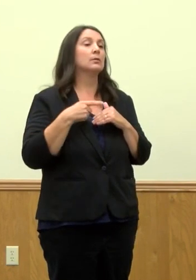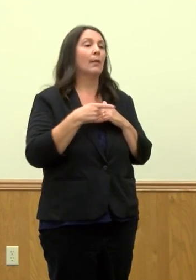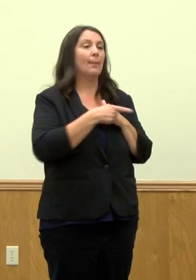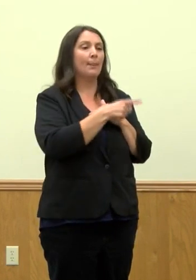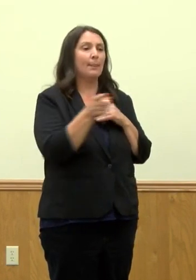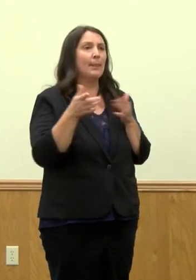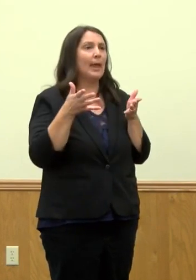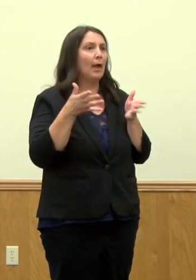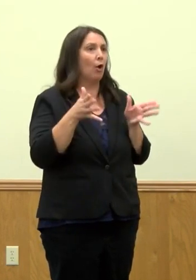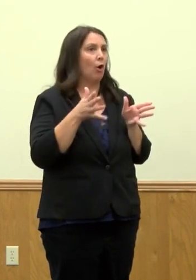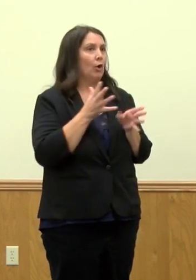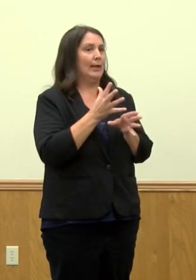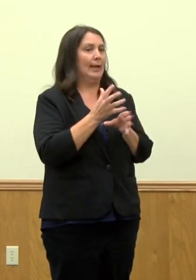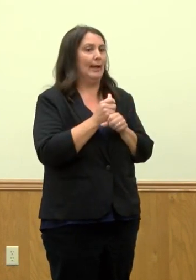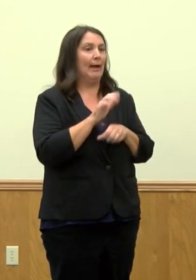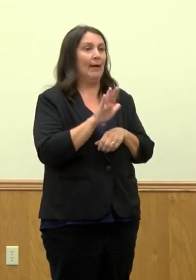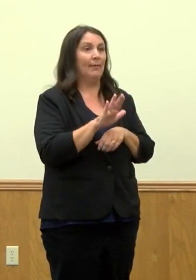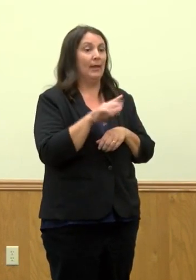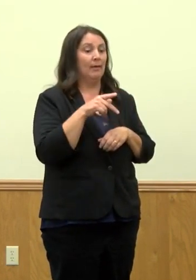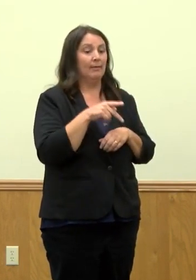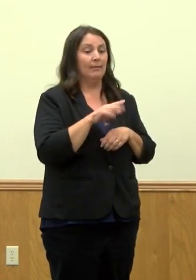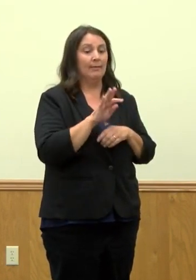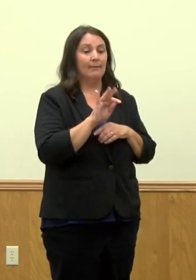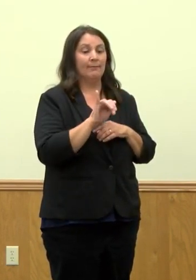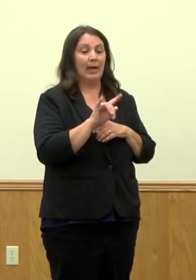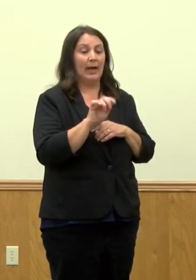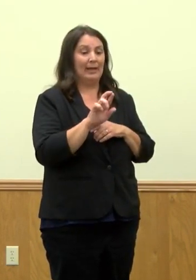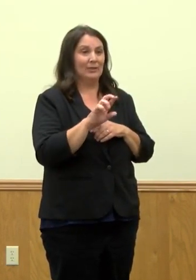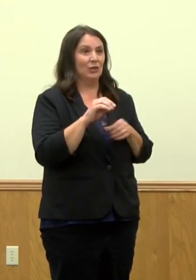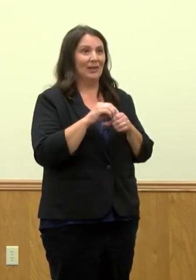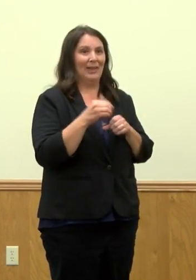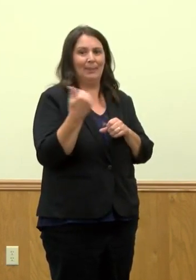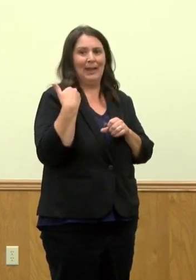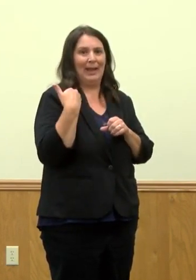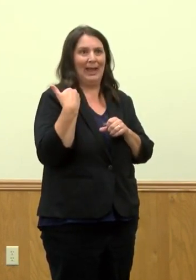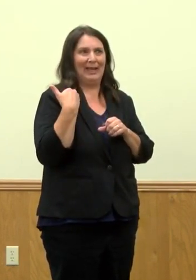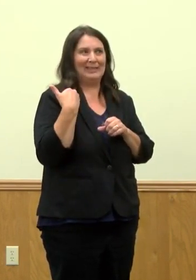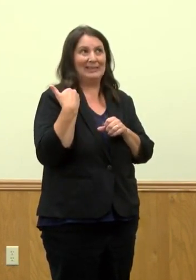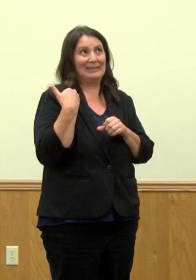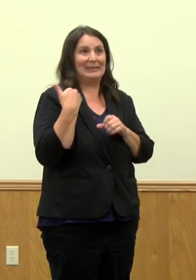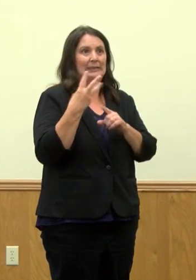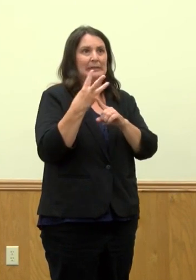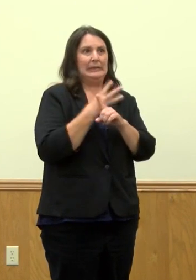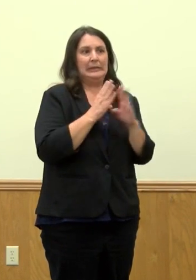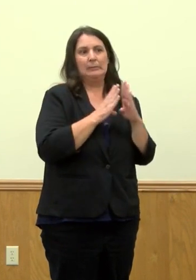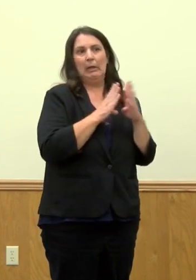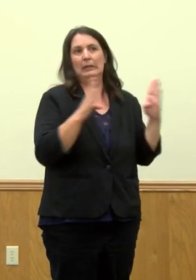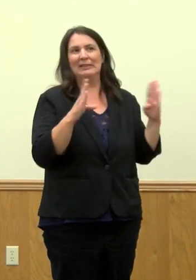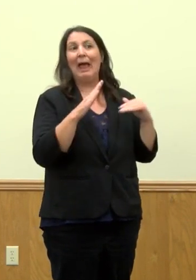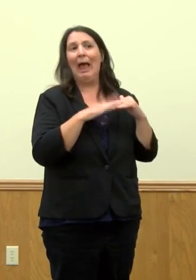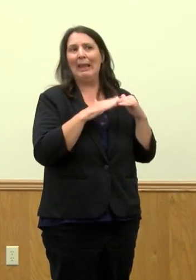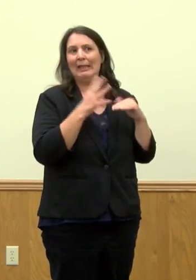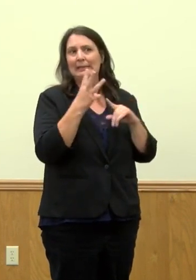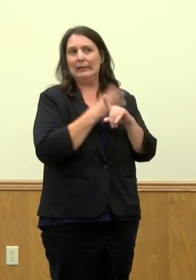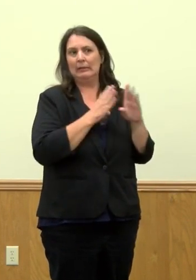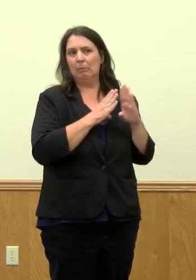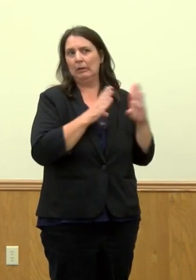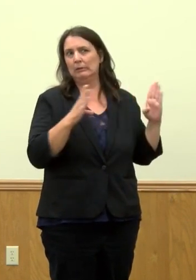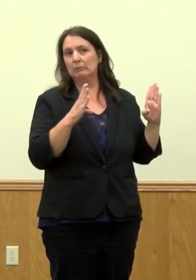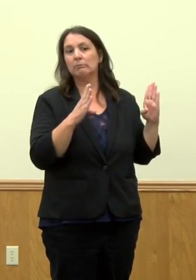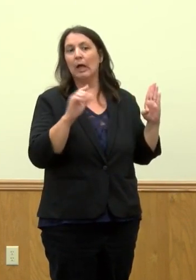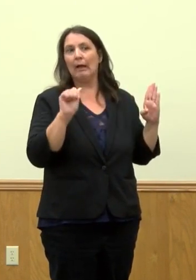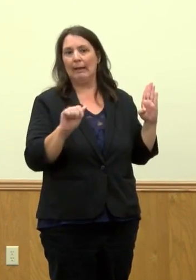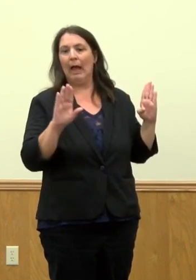Pfizer vaccine in the last six months, at least six months ago. So, and